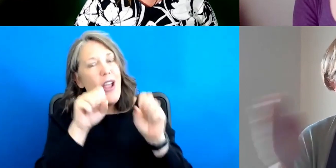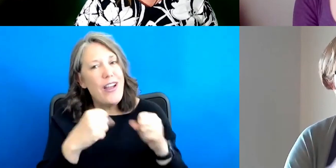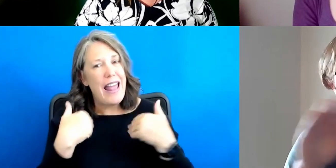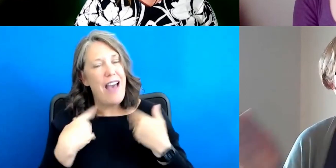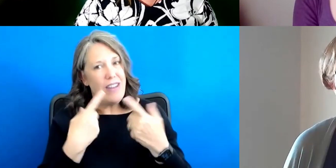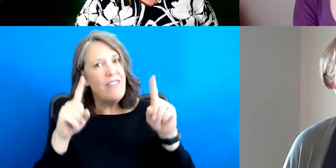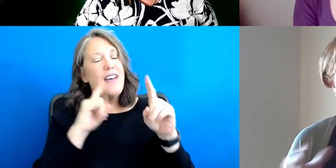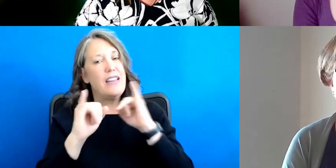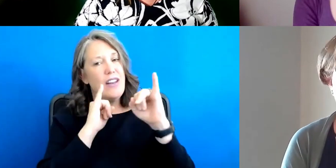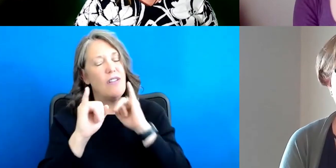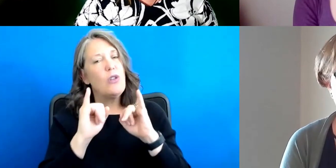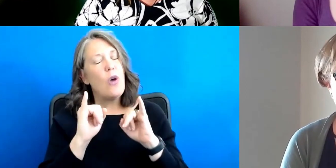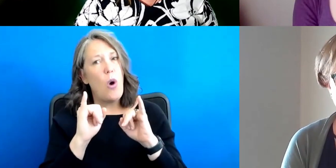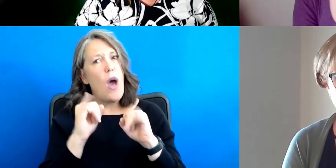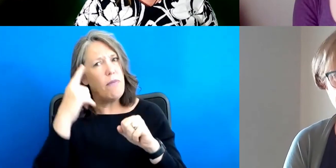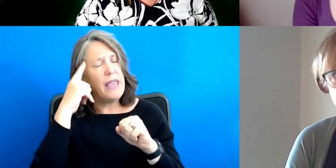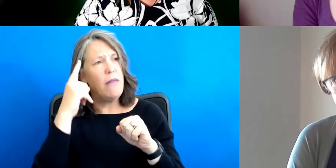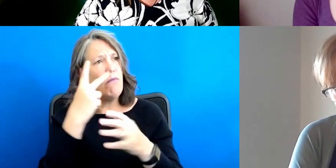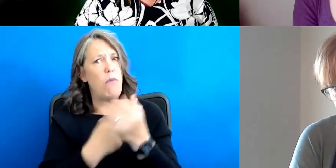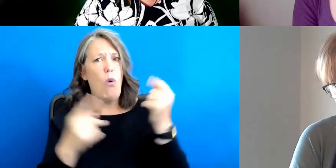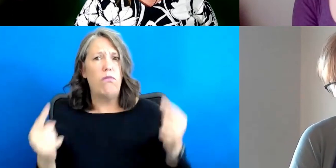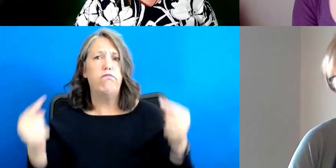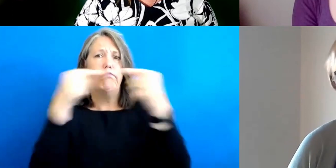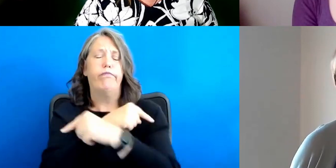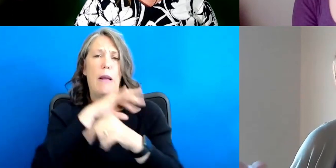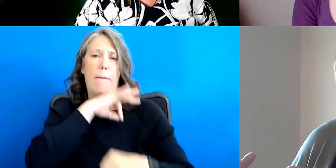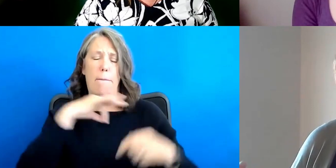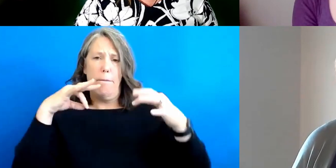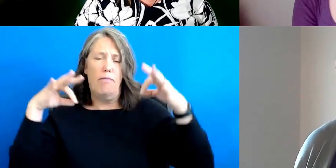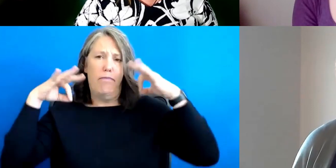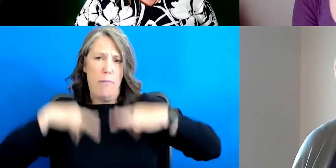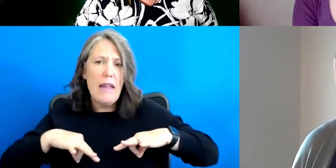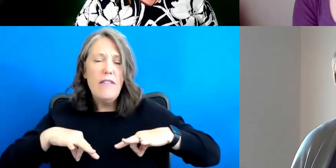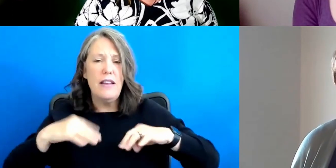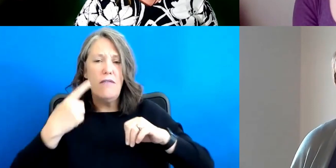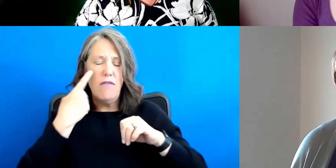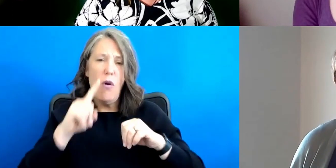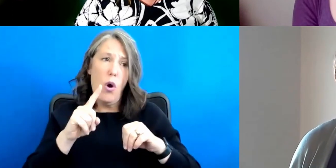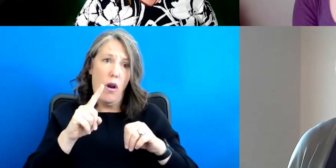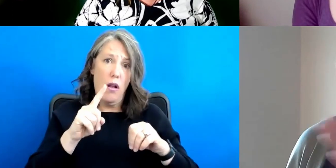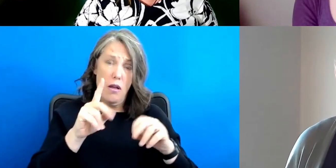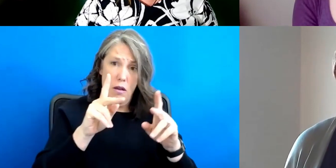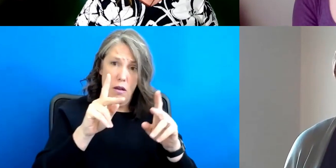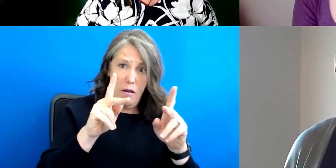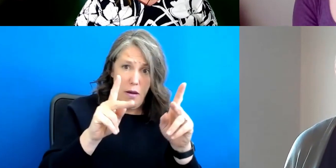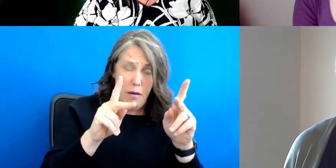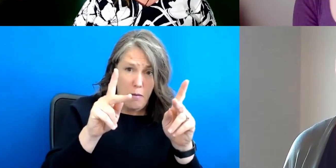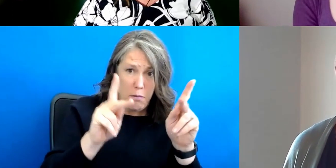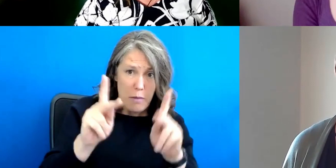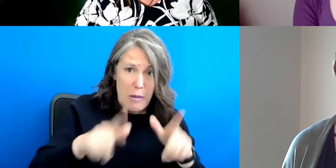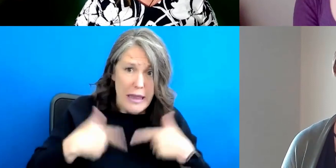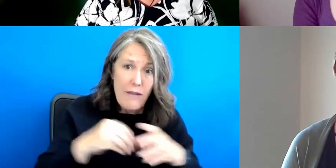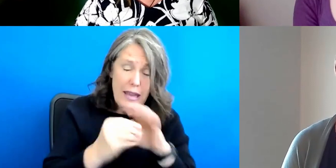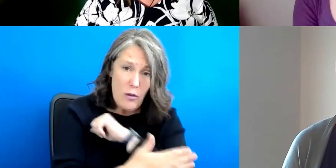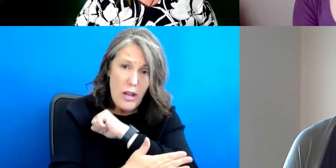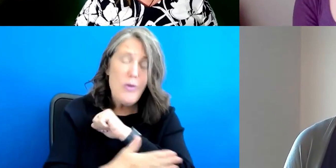the cross benefits to not only U S citizens placed in those countries, but to the citizens of those countries and having the leadership